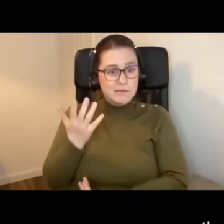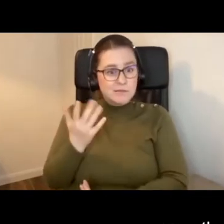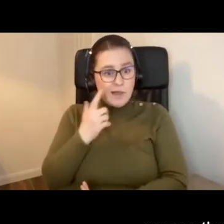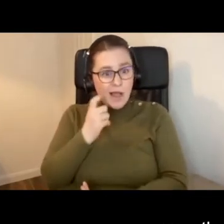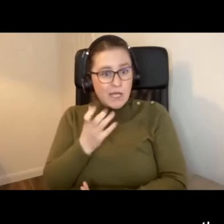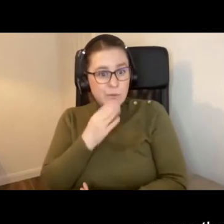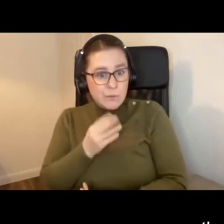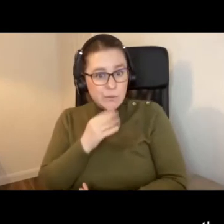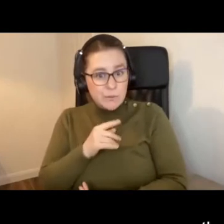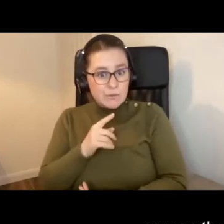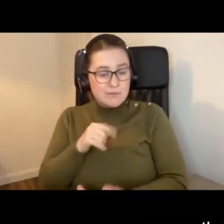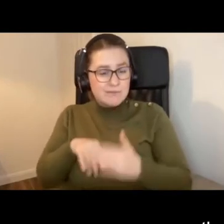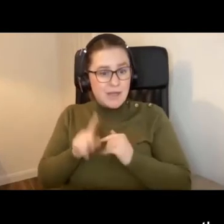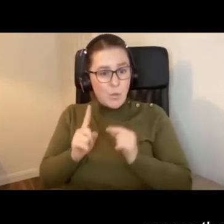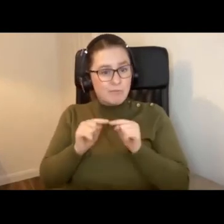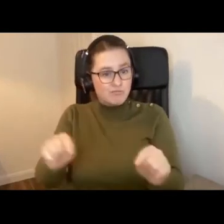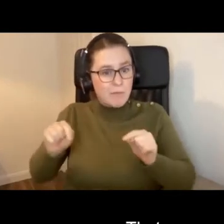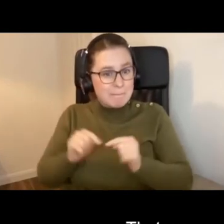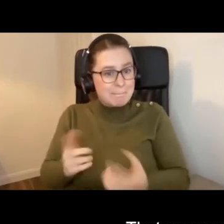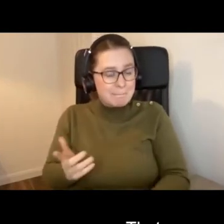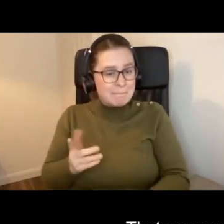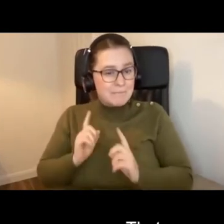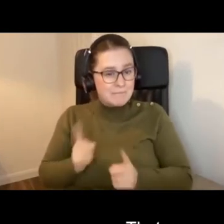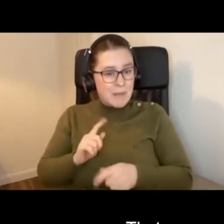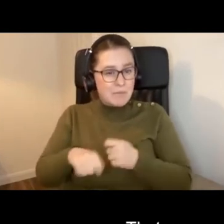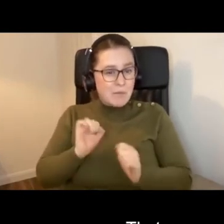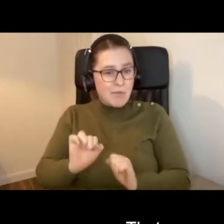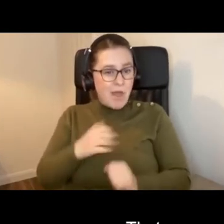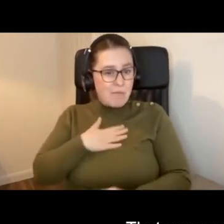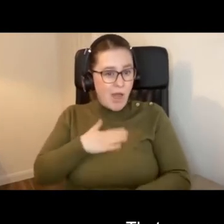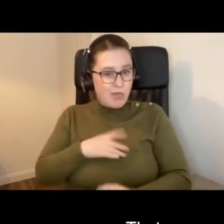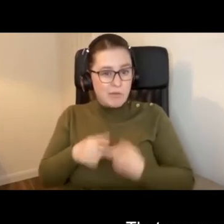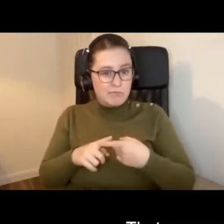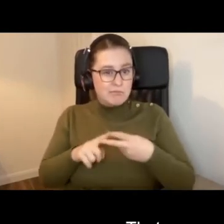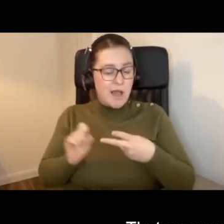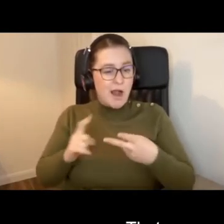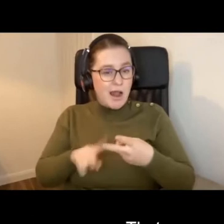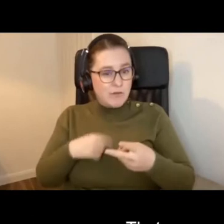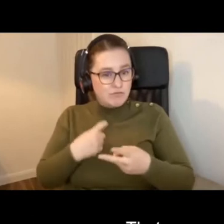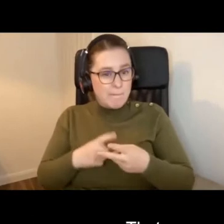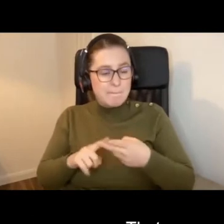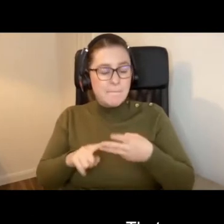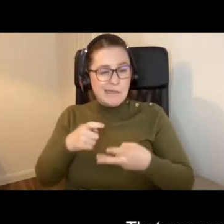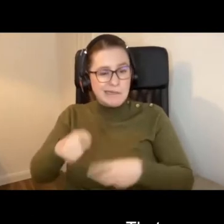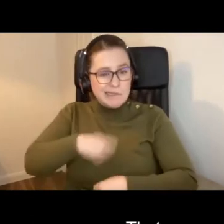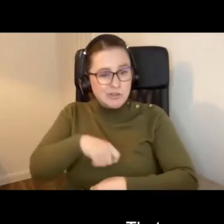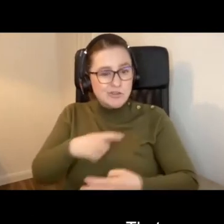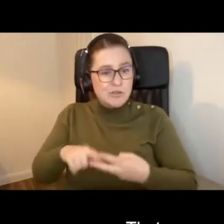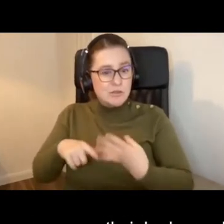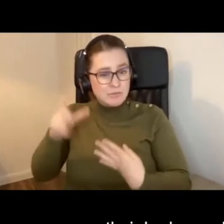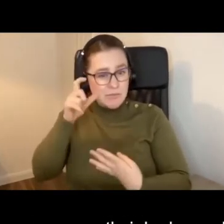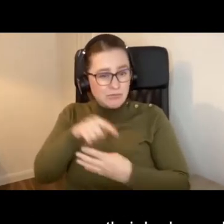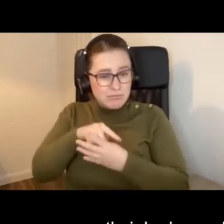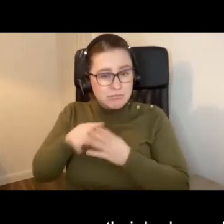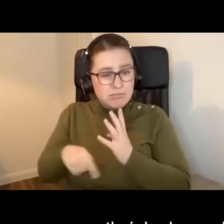to have is in that one room. That one room becomes their bathroom, their living room, their kitchen, their bedroom.